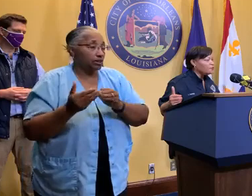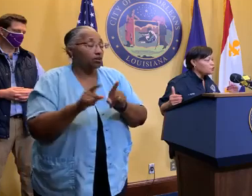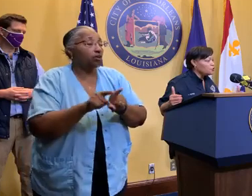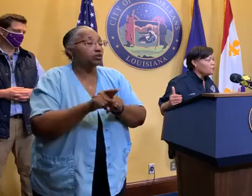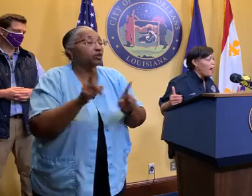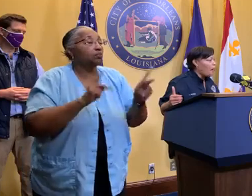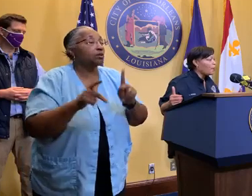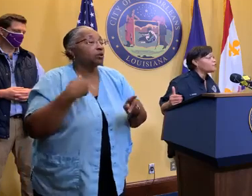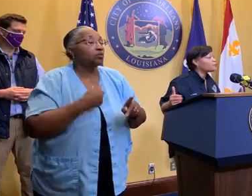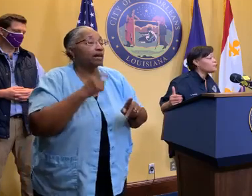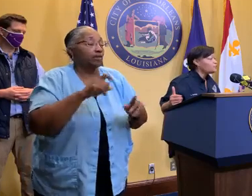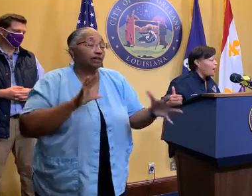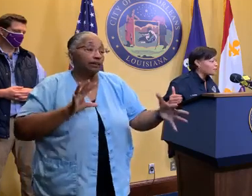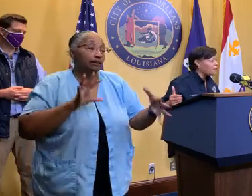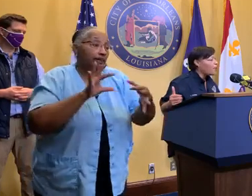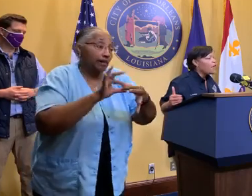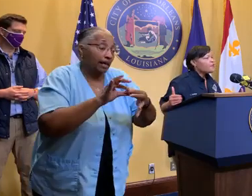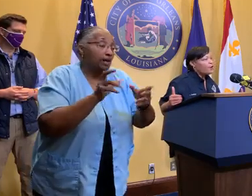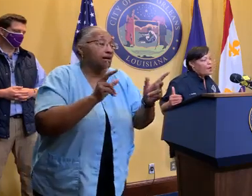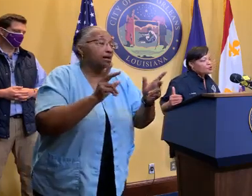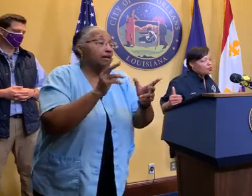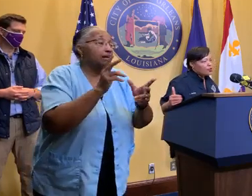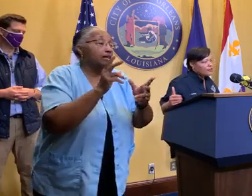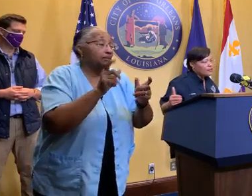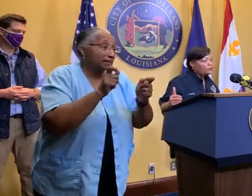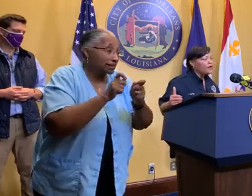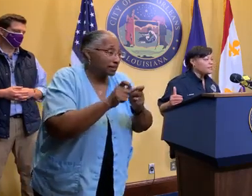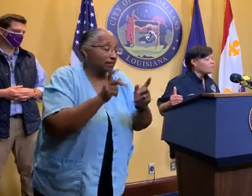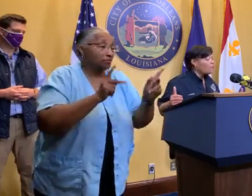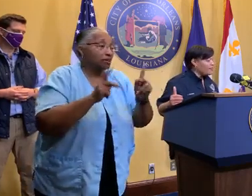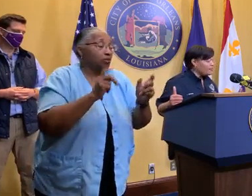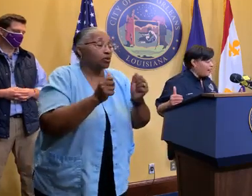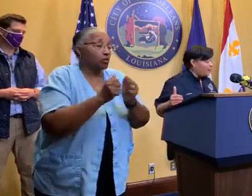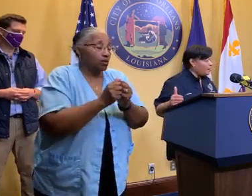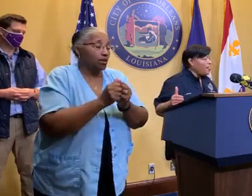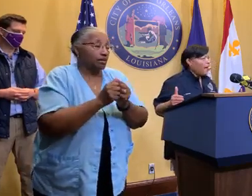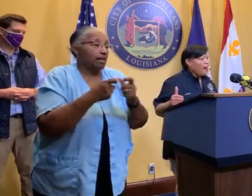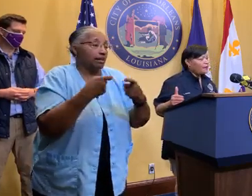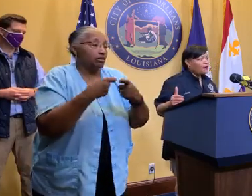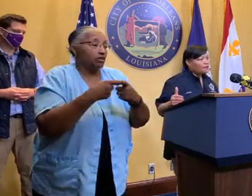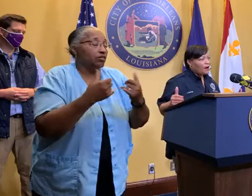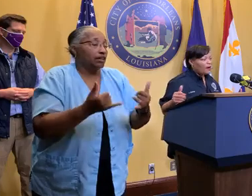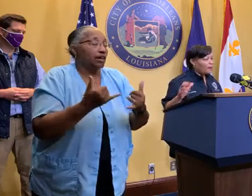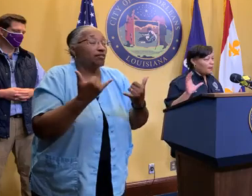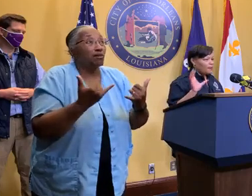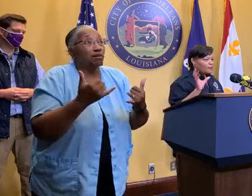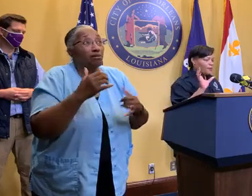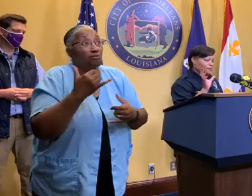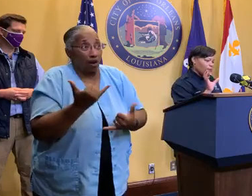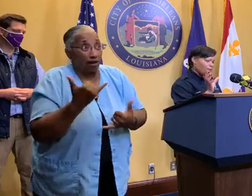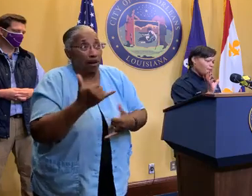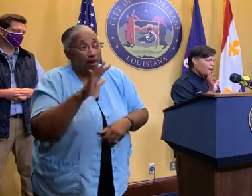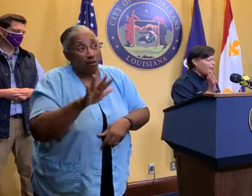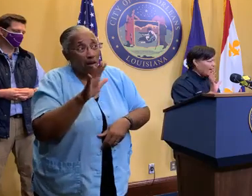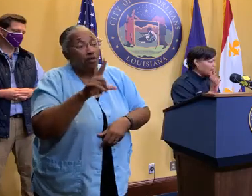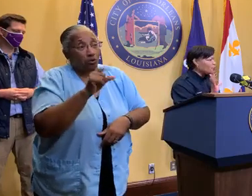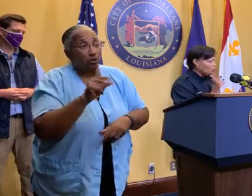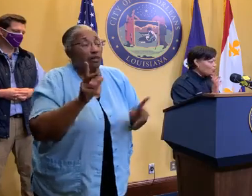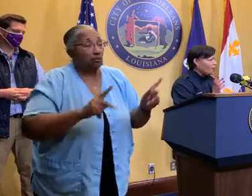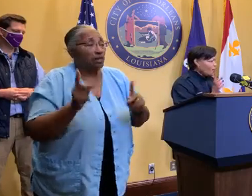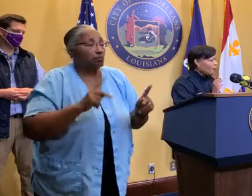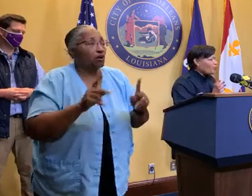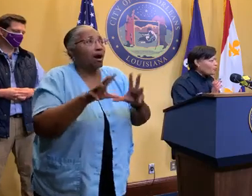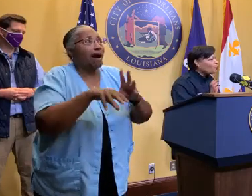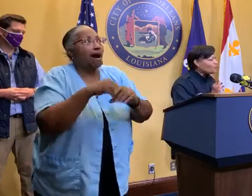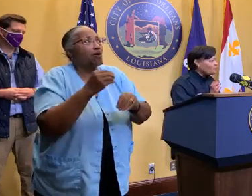to link them to power as soon as possible. There are about 20 residents right now out of our 82